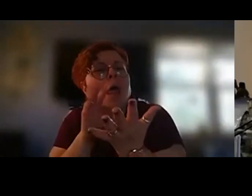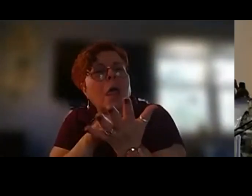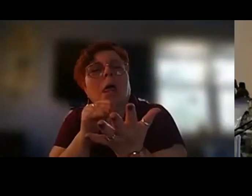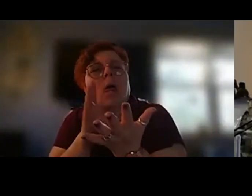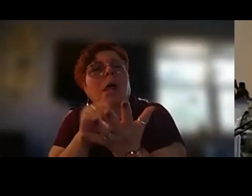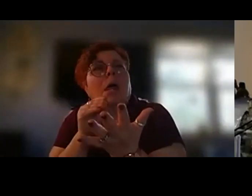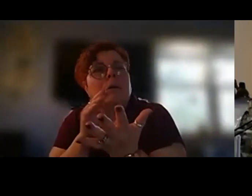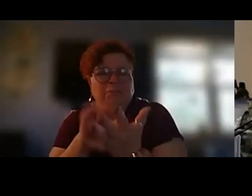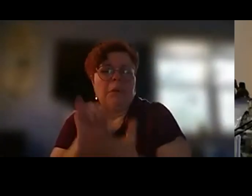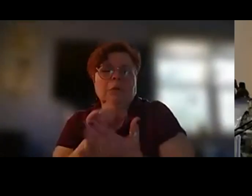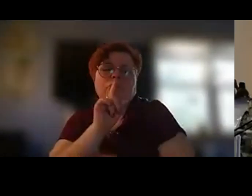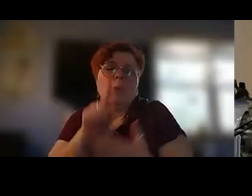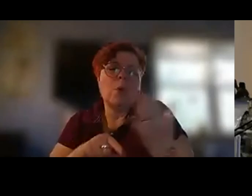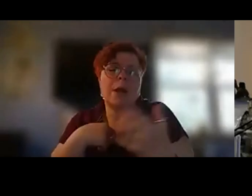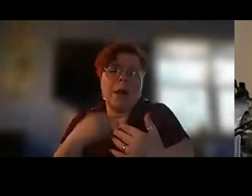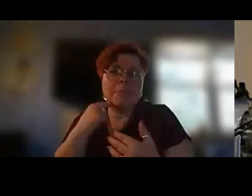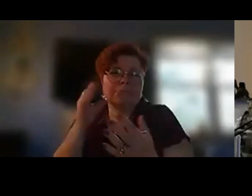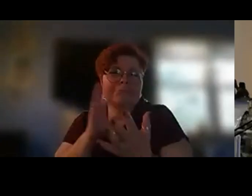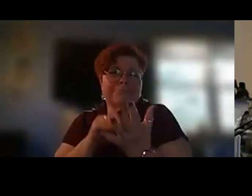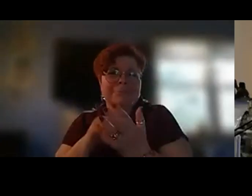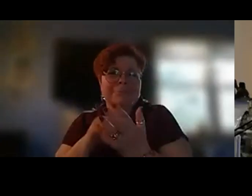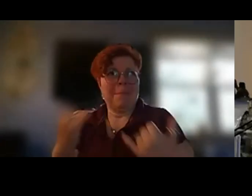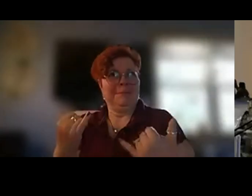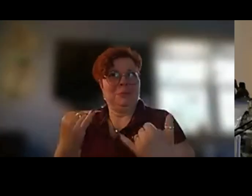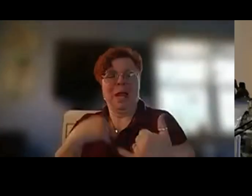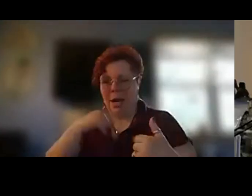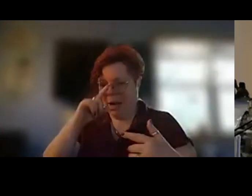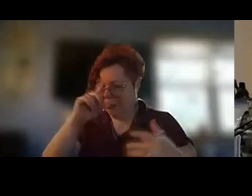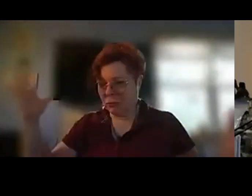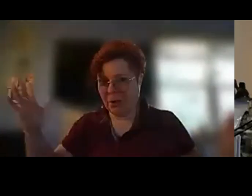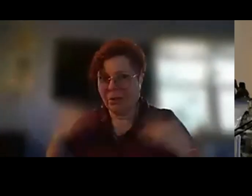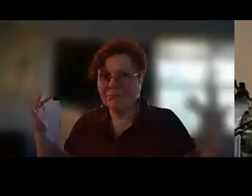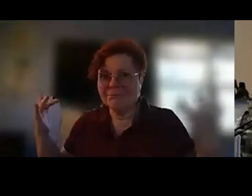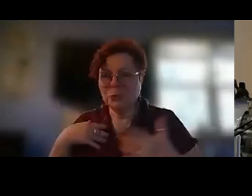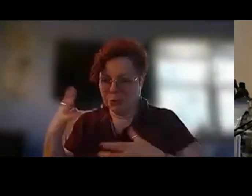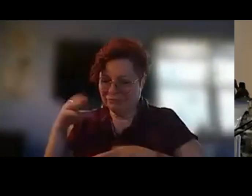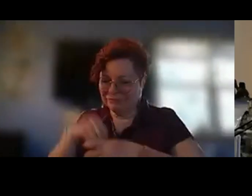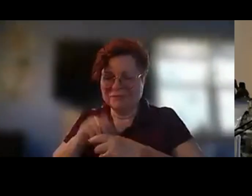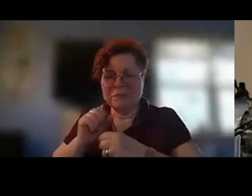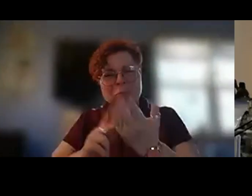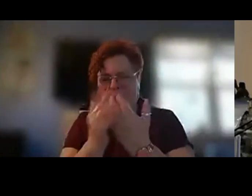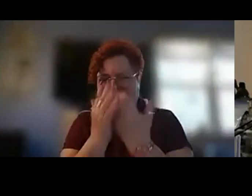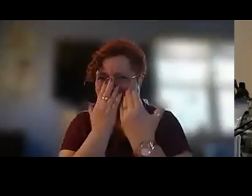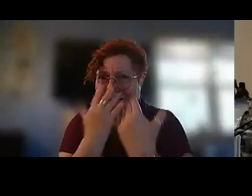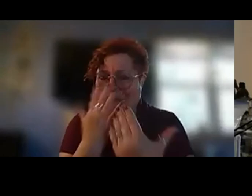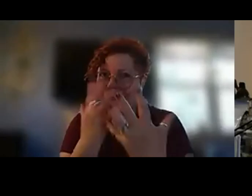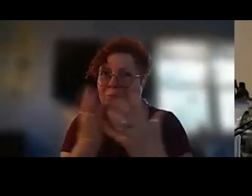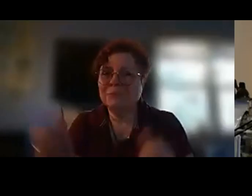really what i'm coming away with today and i'm i'm just overjoyed to be part of this program so thank you very much thank you